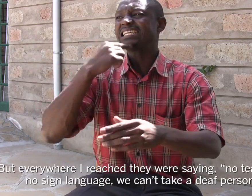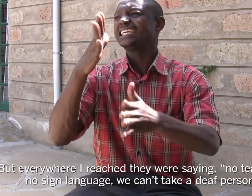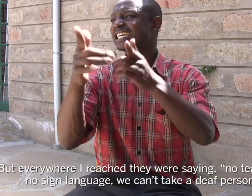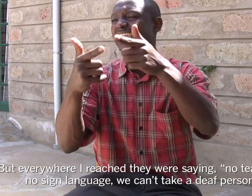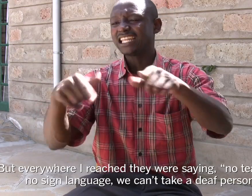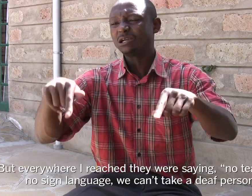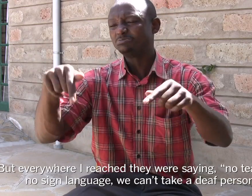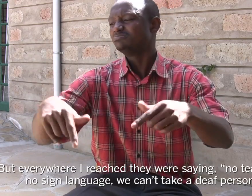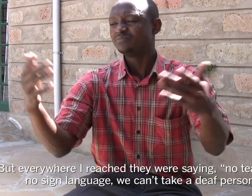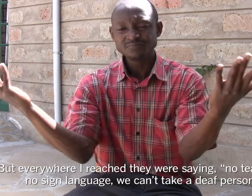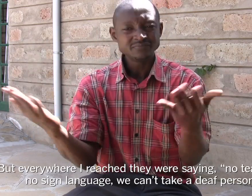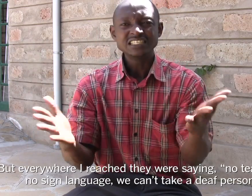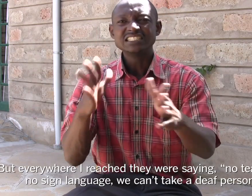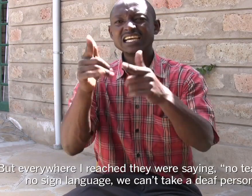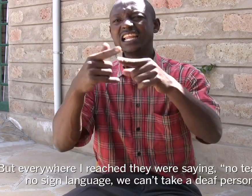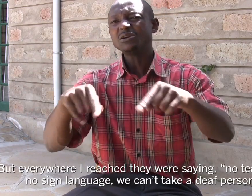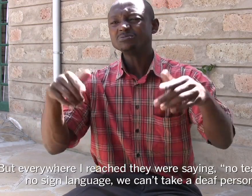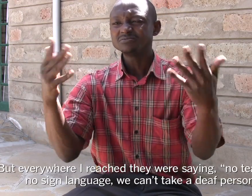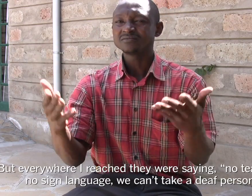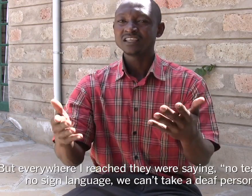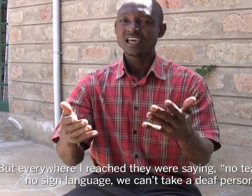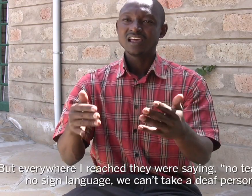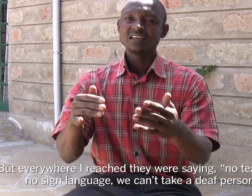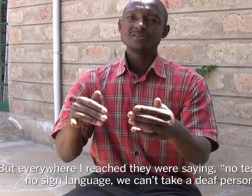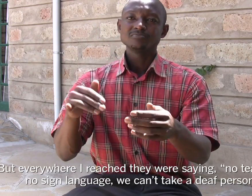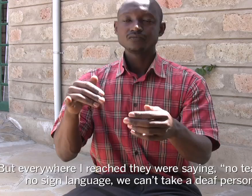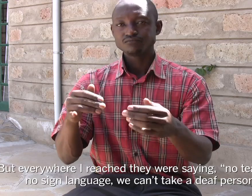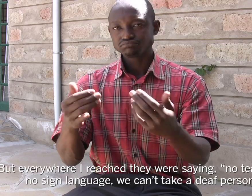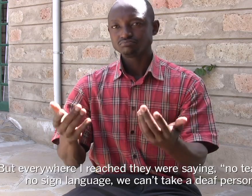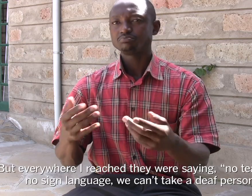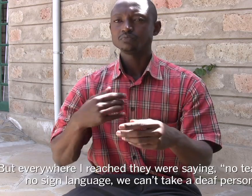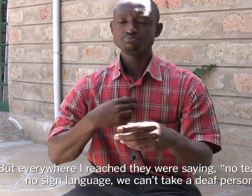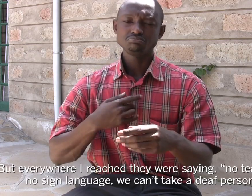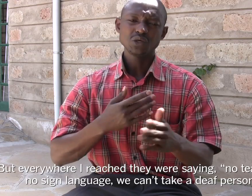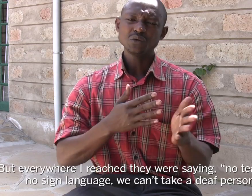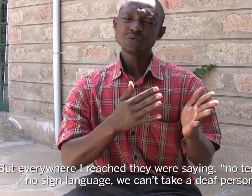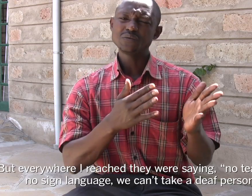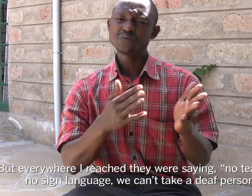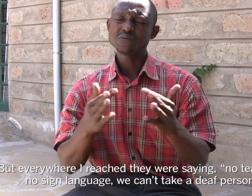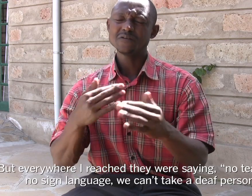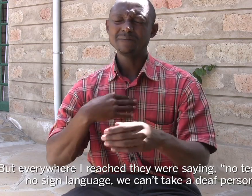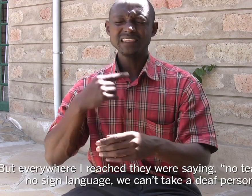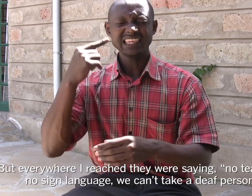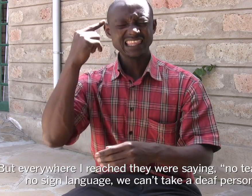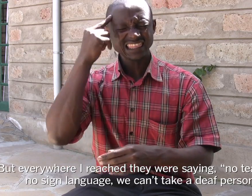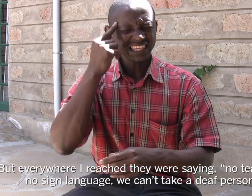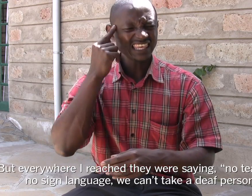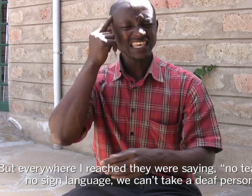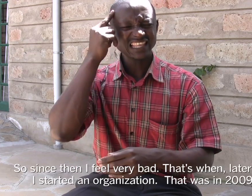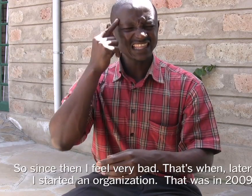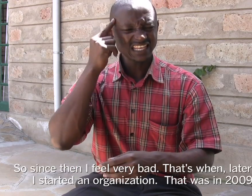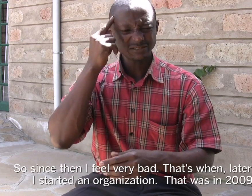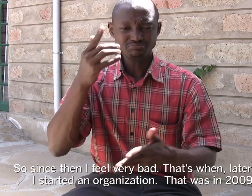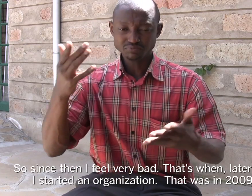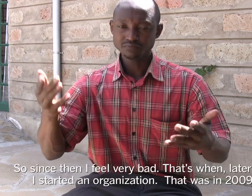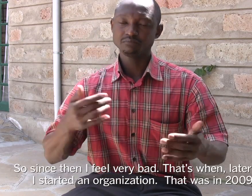everywhere I reached they were saying no teachers, no sign language, we can't take a deaf person. So since then